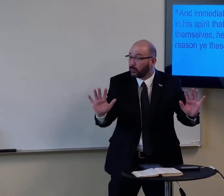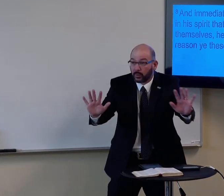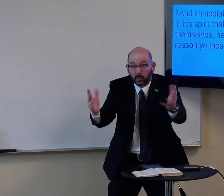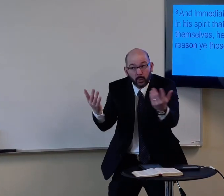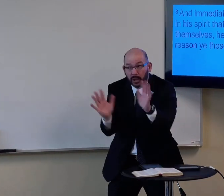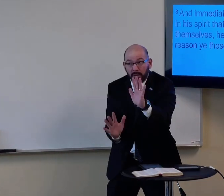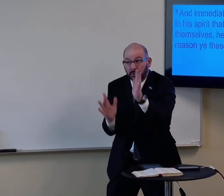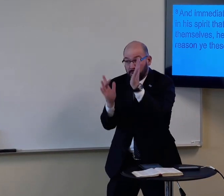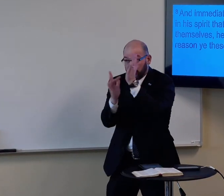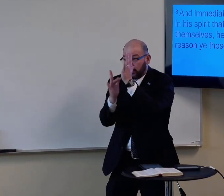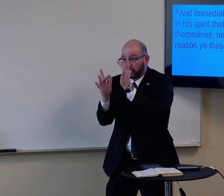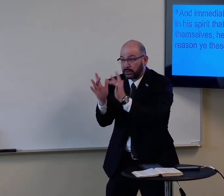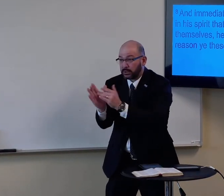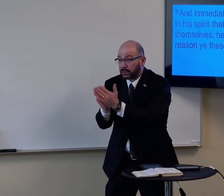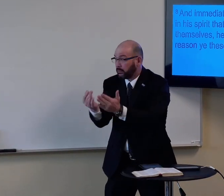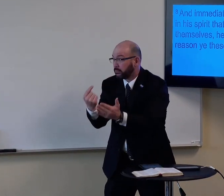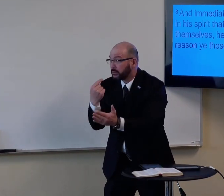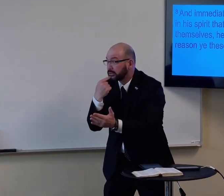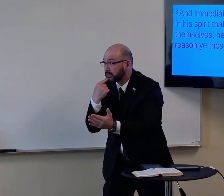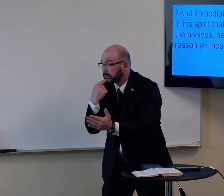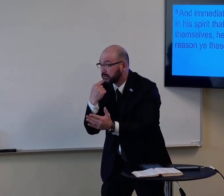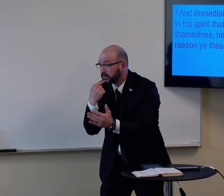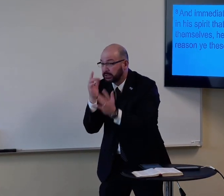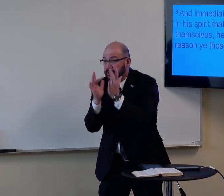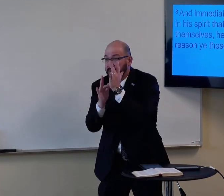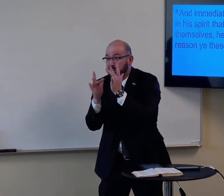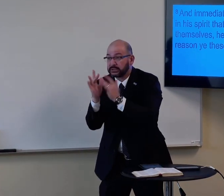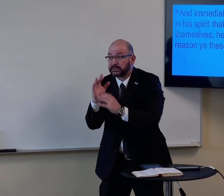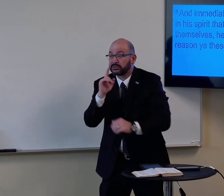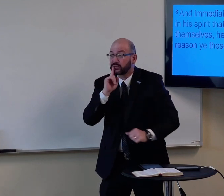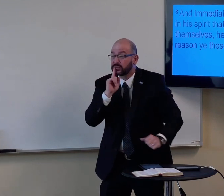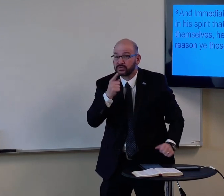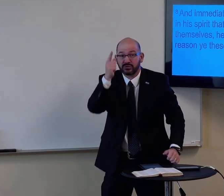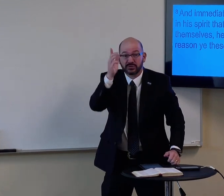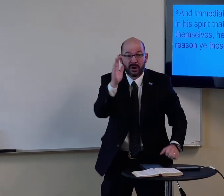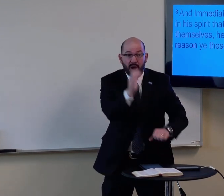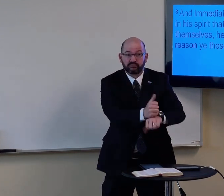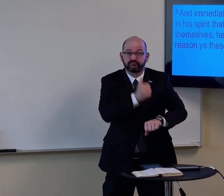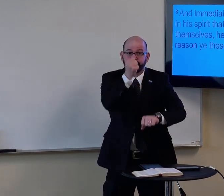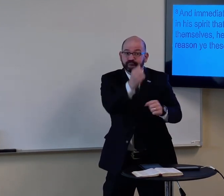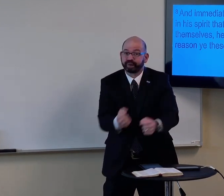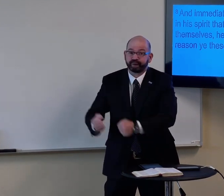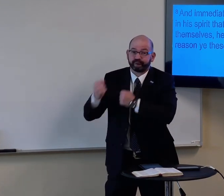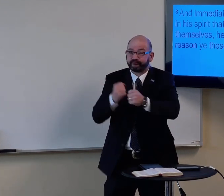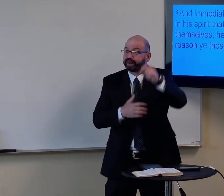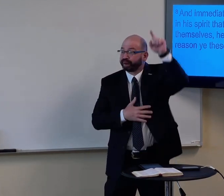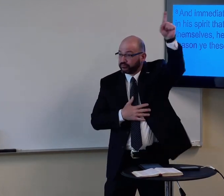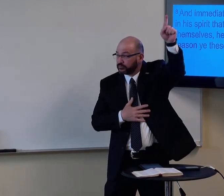No, no, no. The Bible says clearly that Jesus is God Almighty.